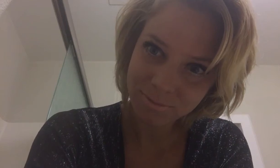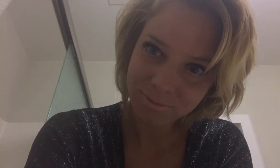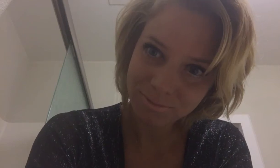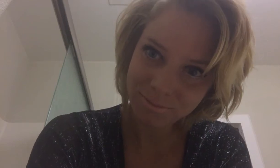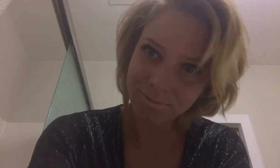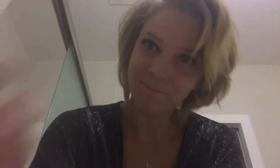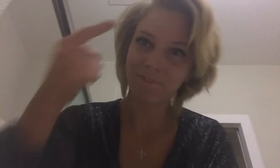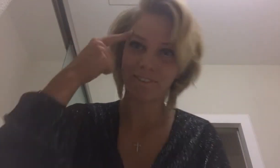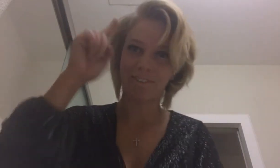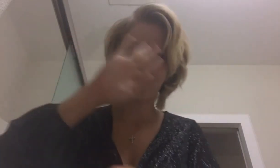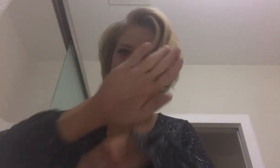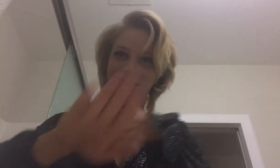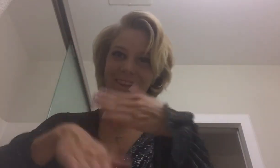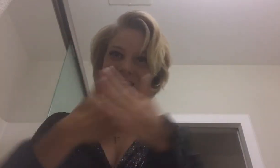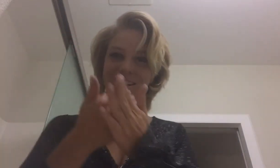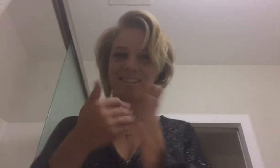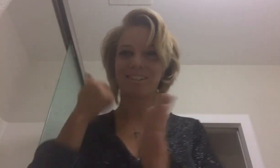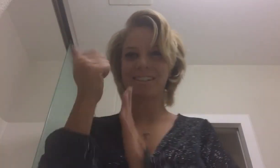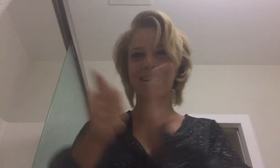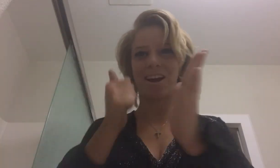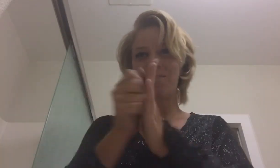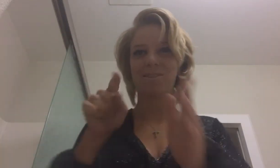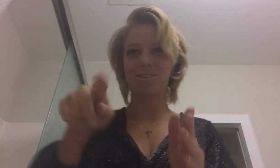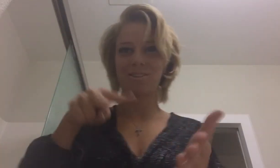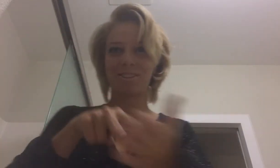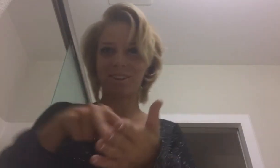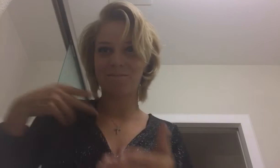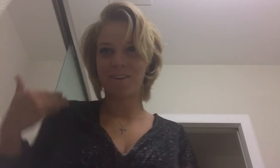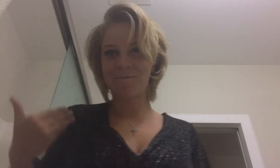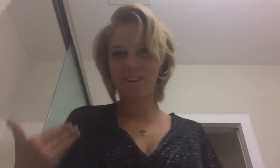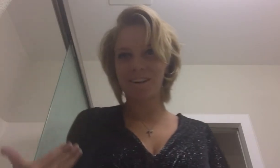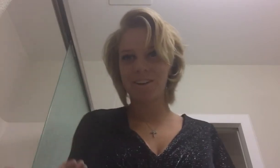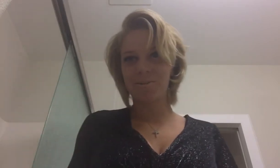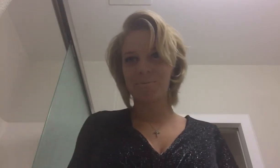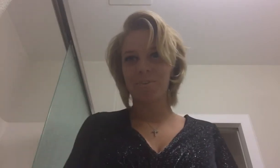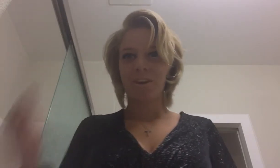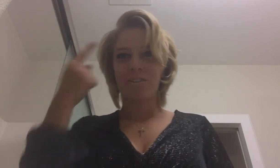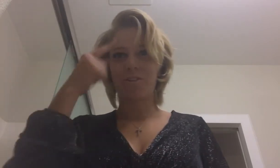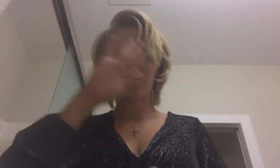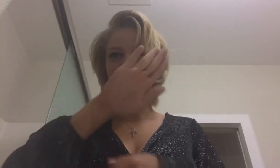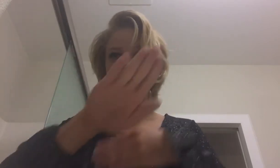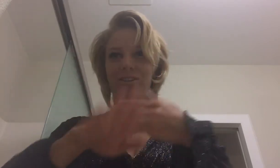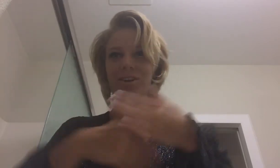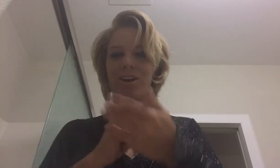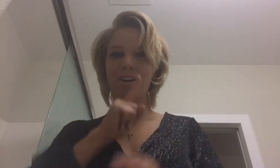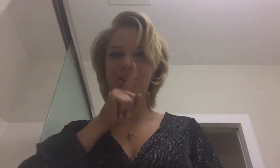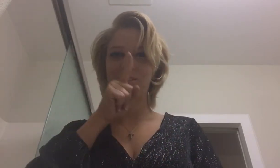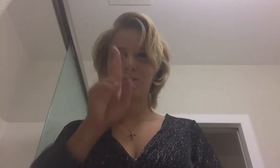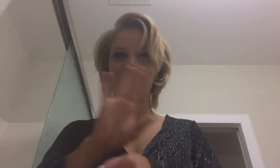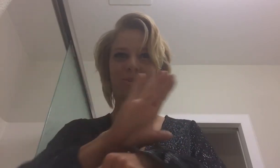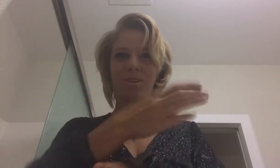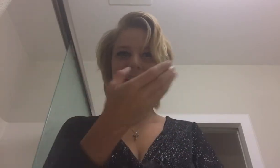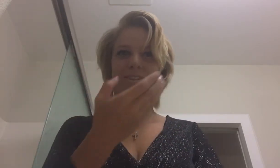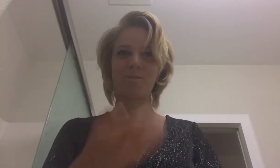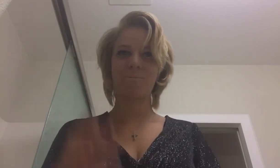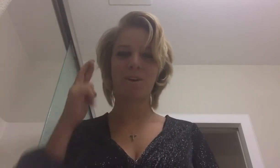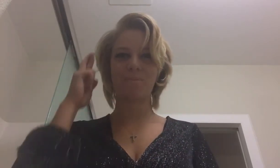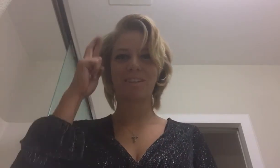For all those times you stood by me, for all the truth that you made me